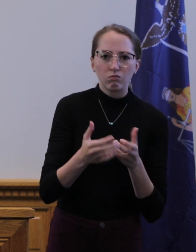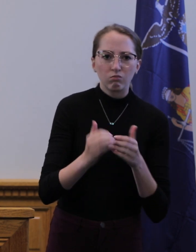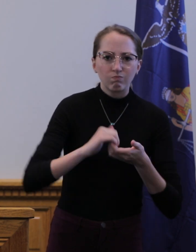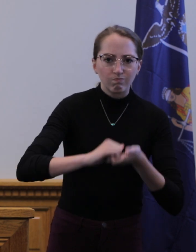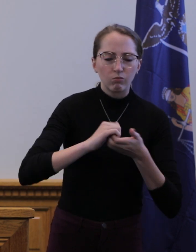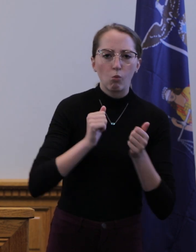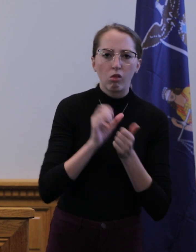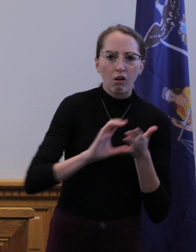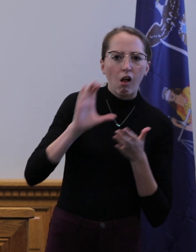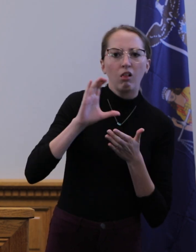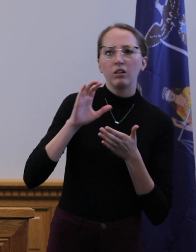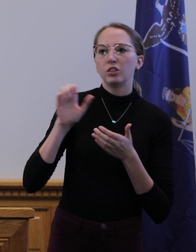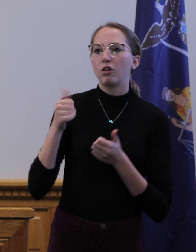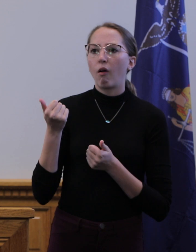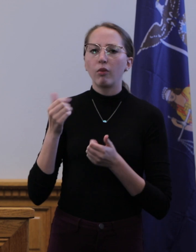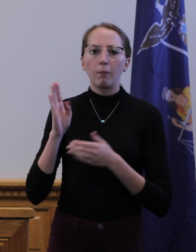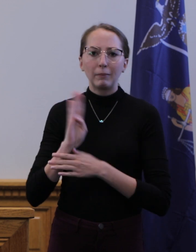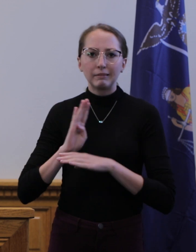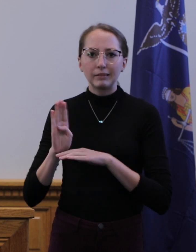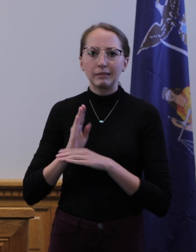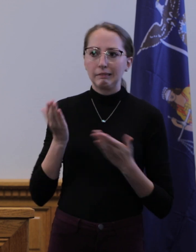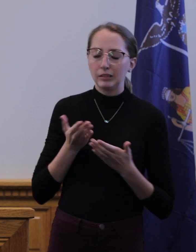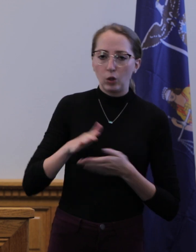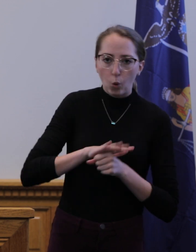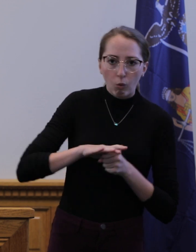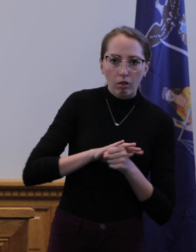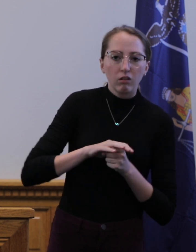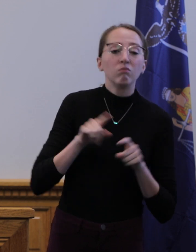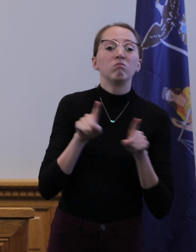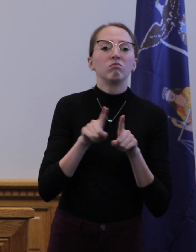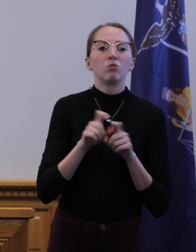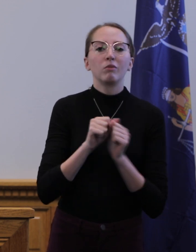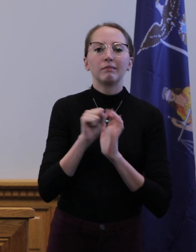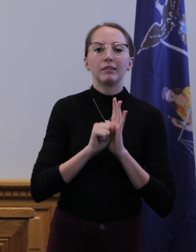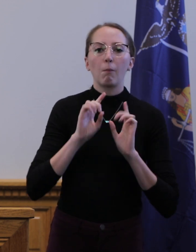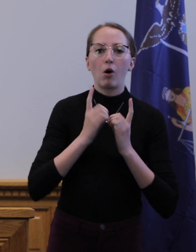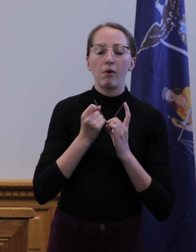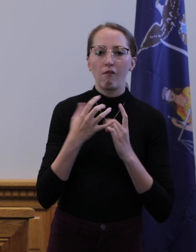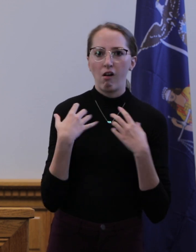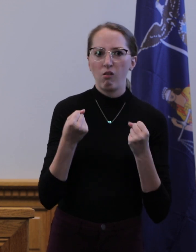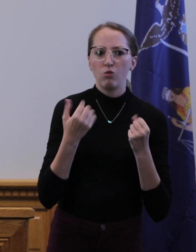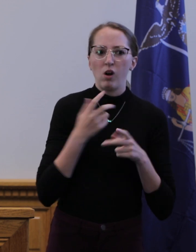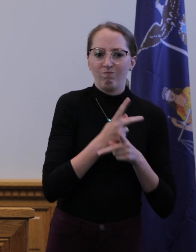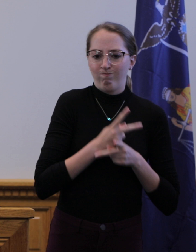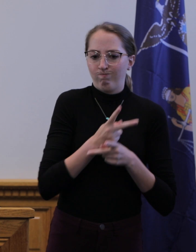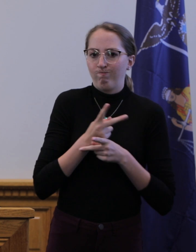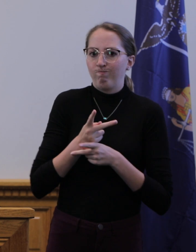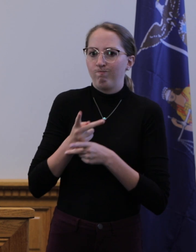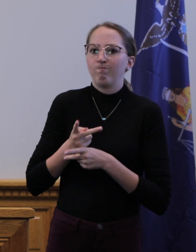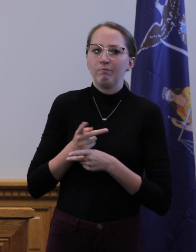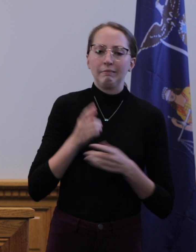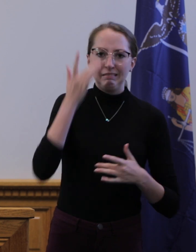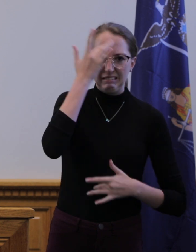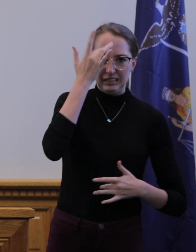industries, and community members, as well as the state department of health to monitor and contain the disease. We are